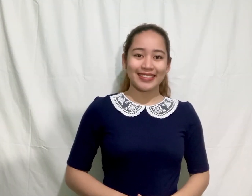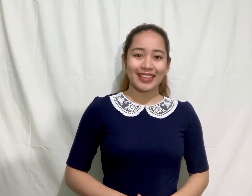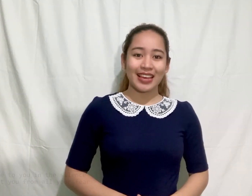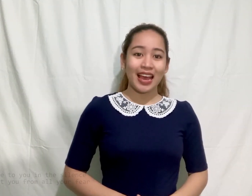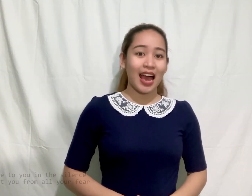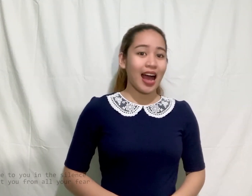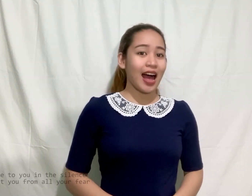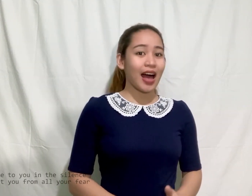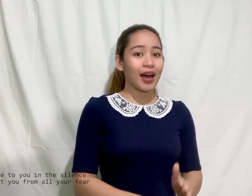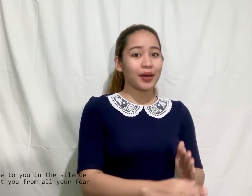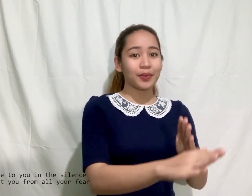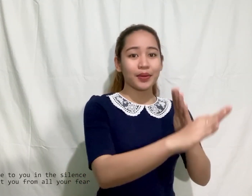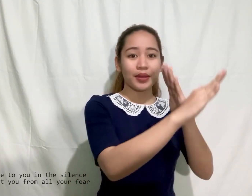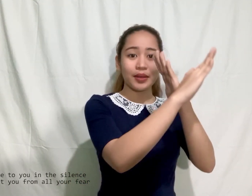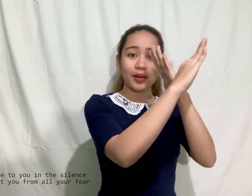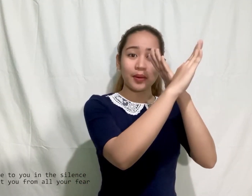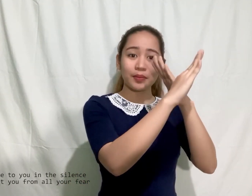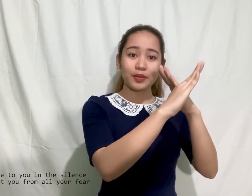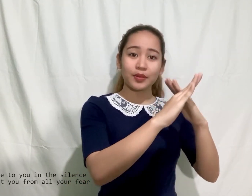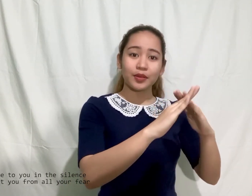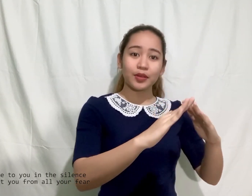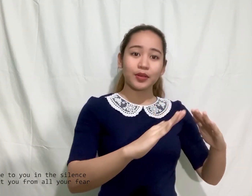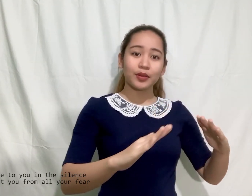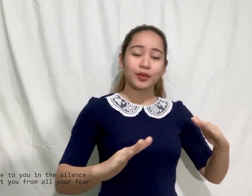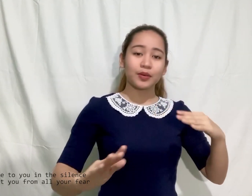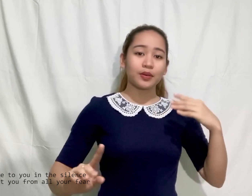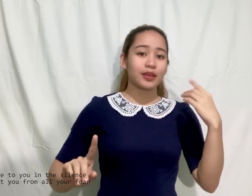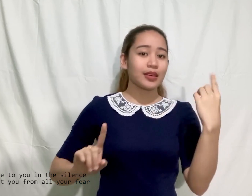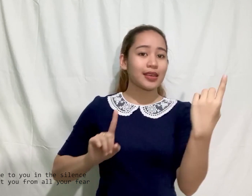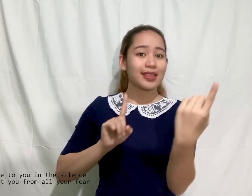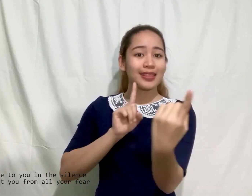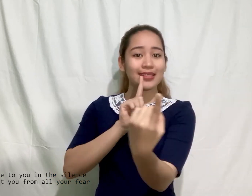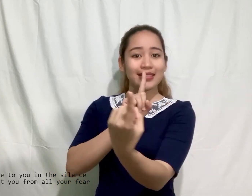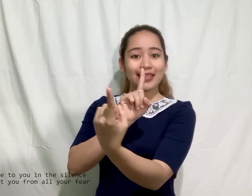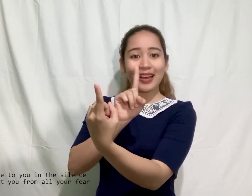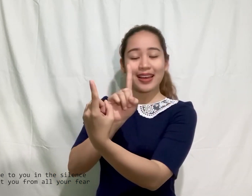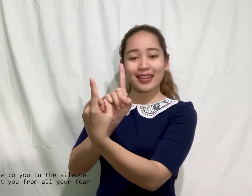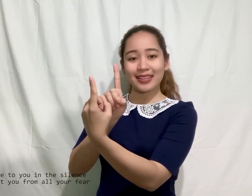I will come to you in the silence,